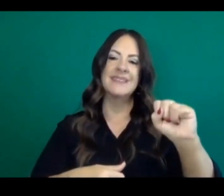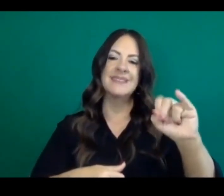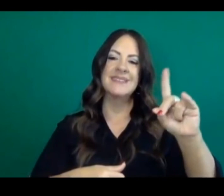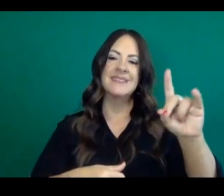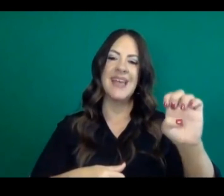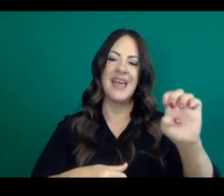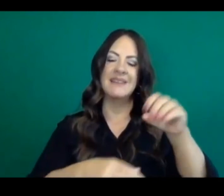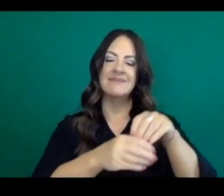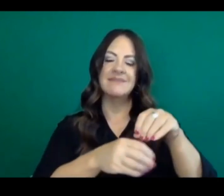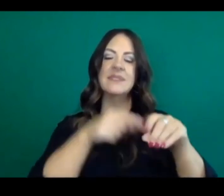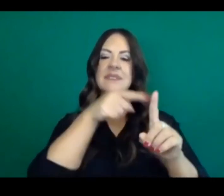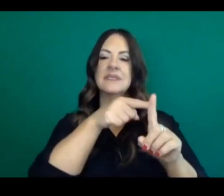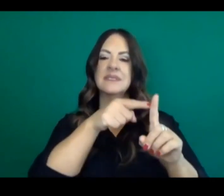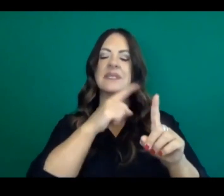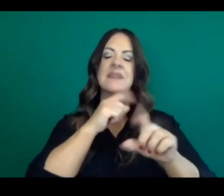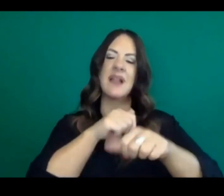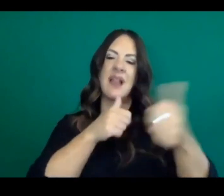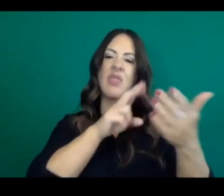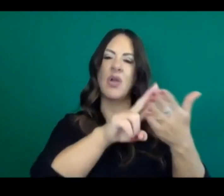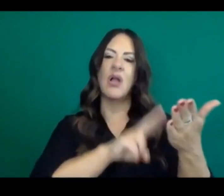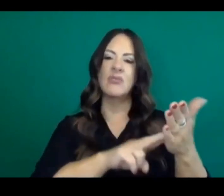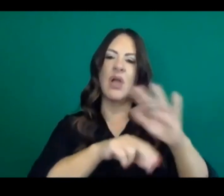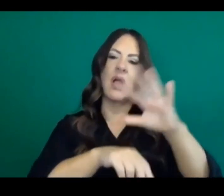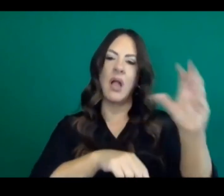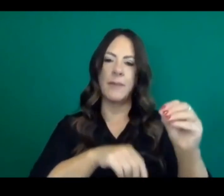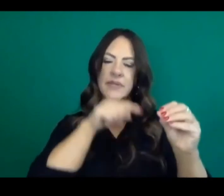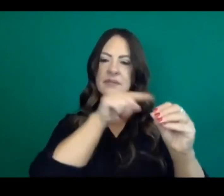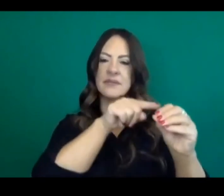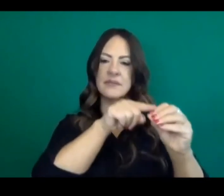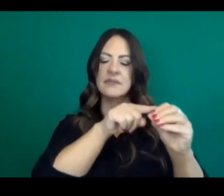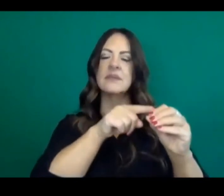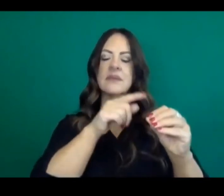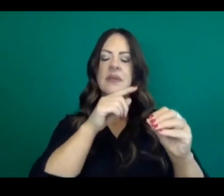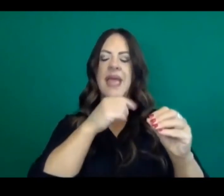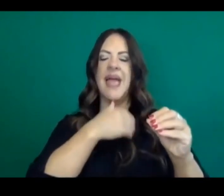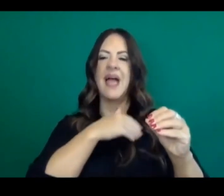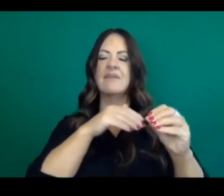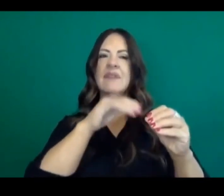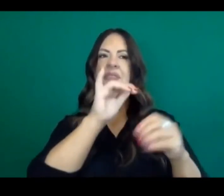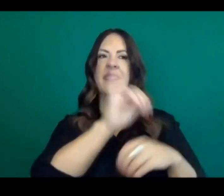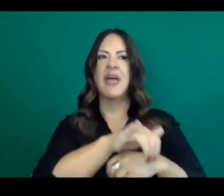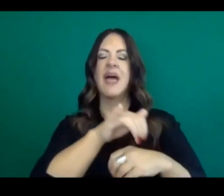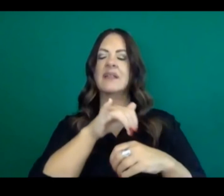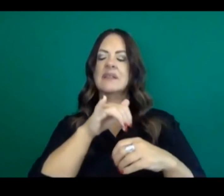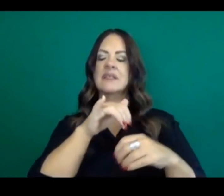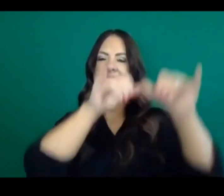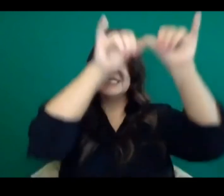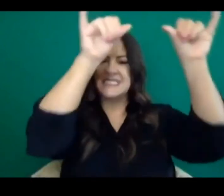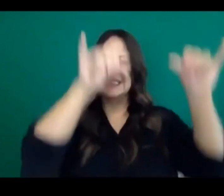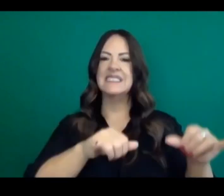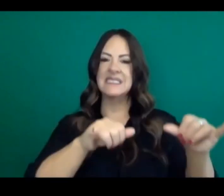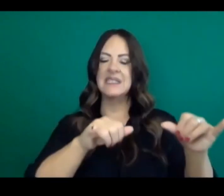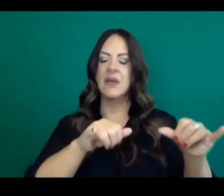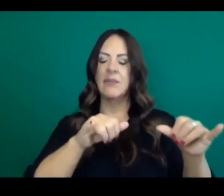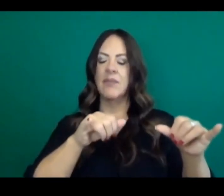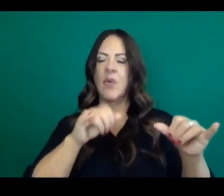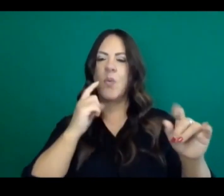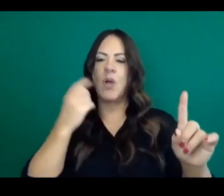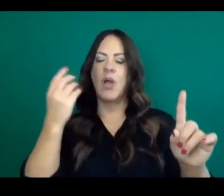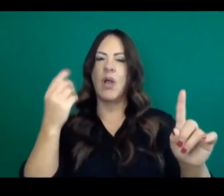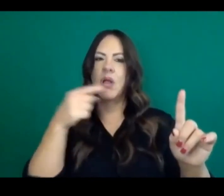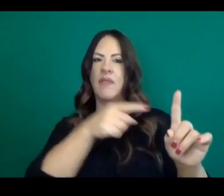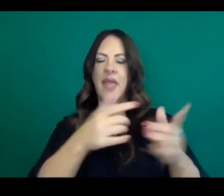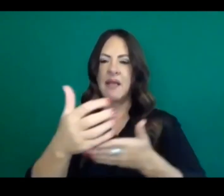that we have contracted for this standalone COVID reporting system that will run